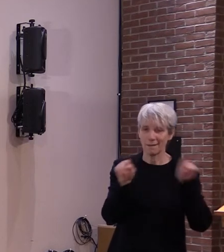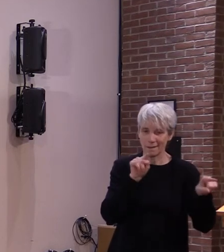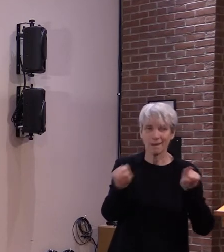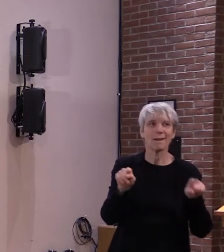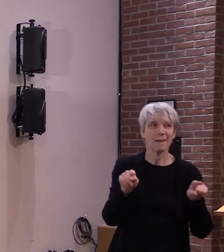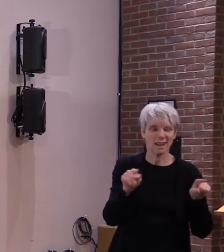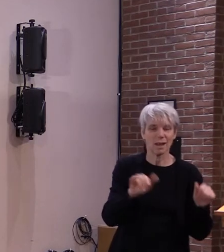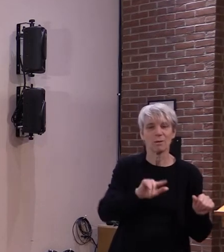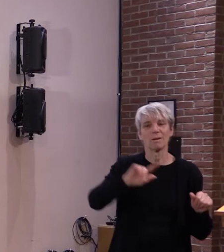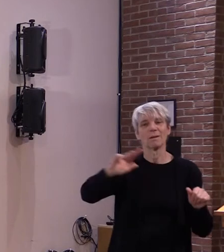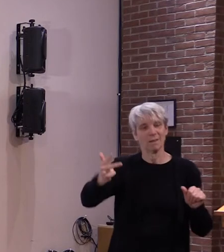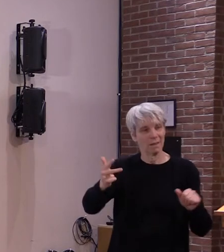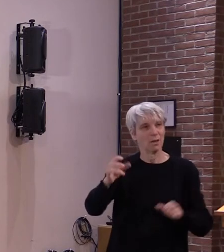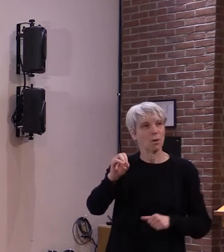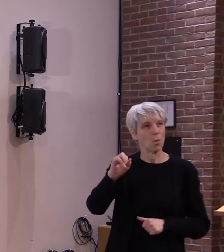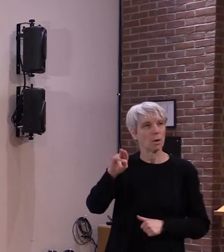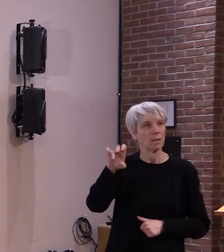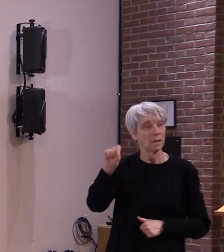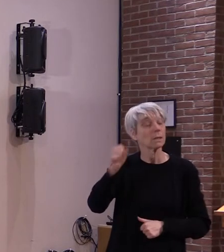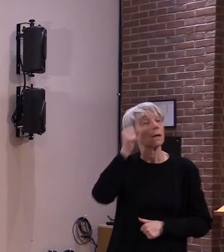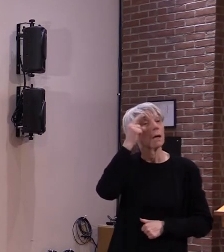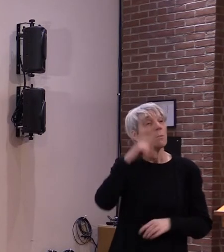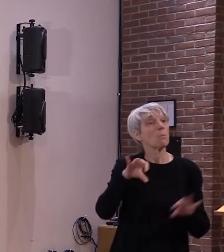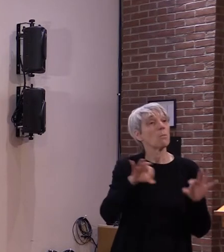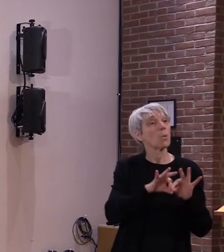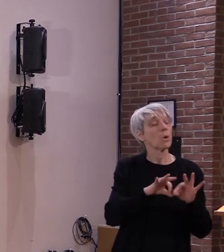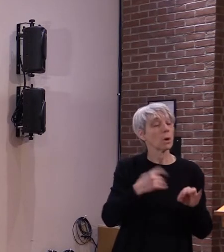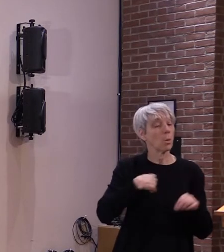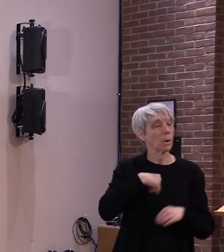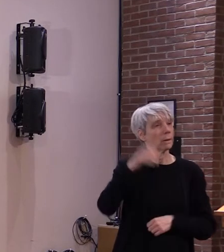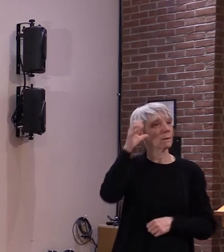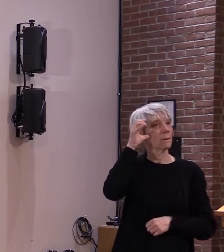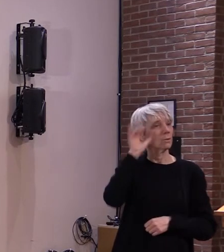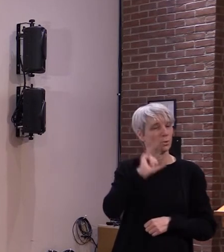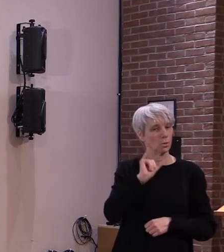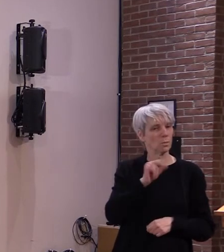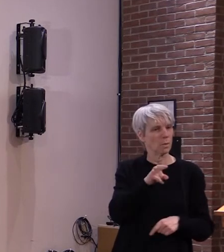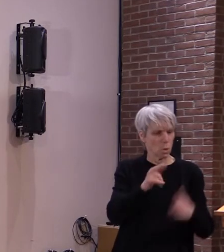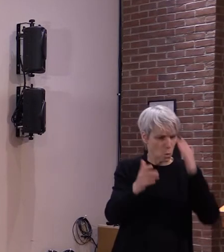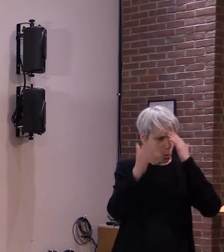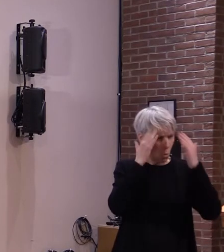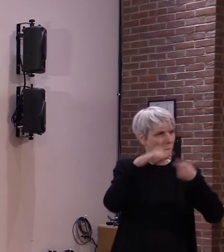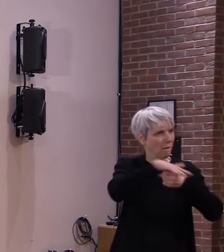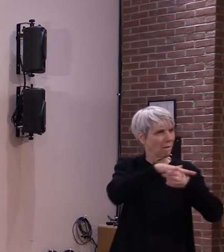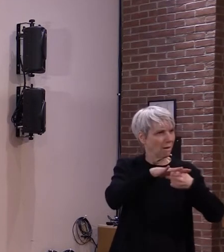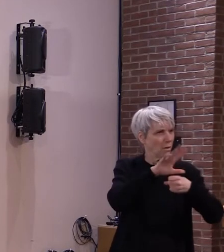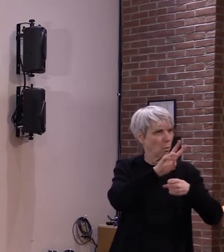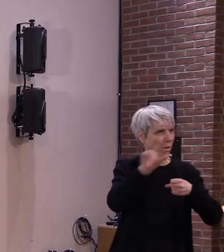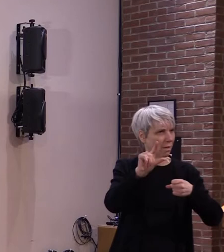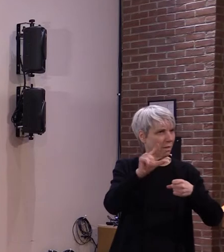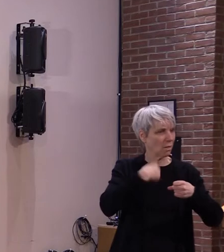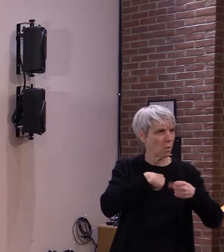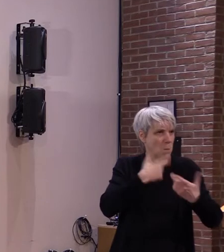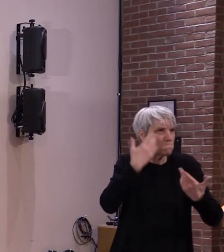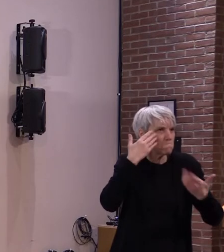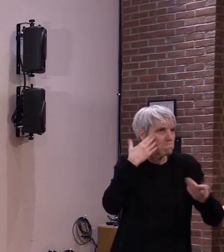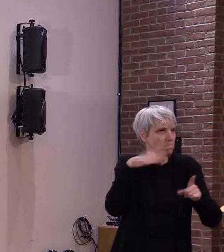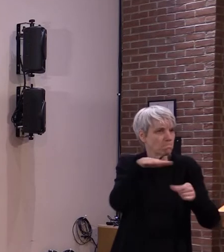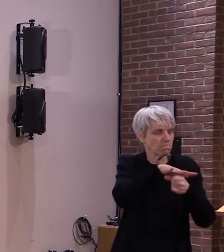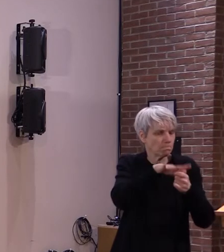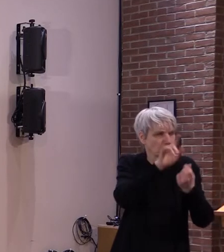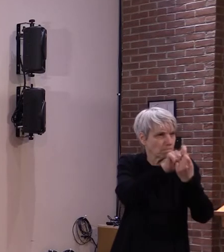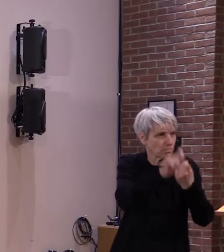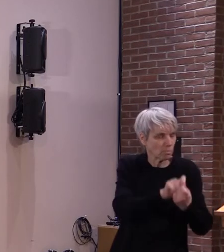boots on the ground uh knowledge of things that we don't have but from the other direction um we